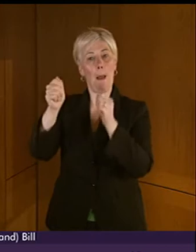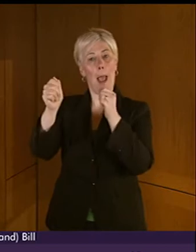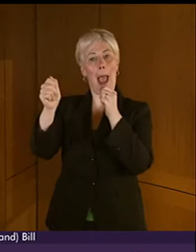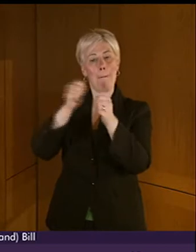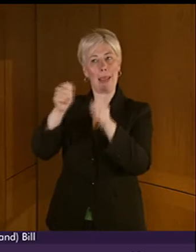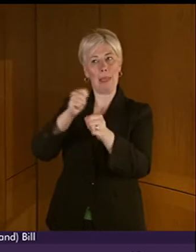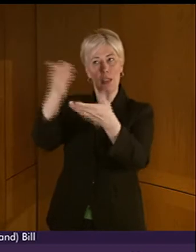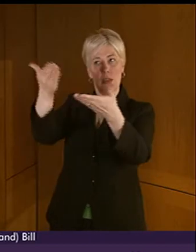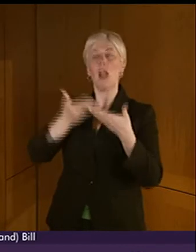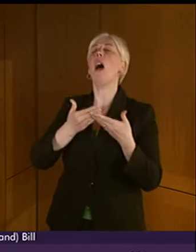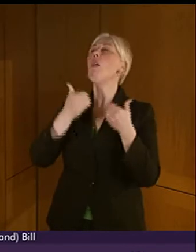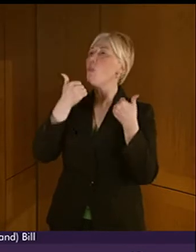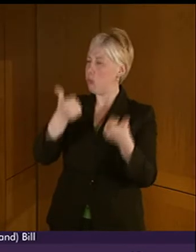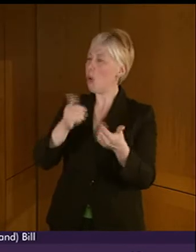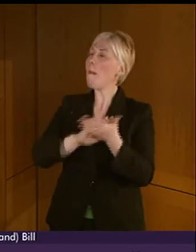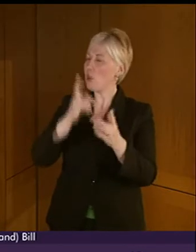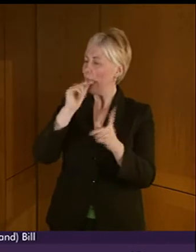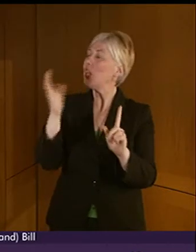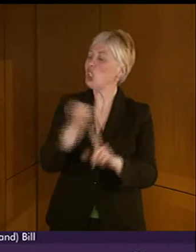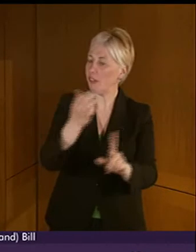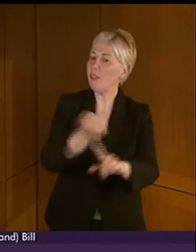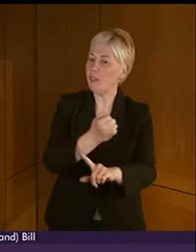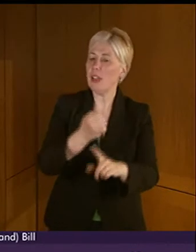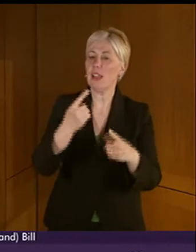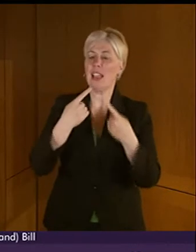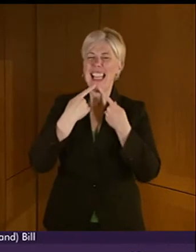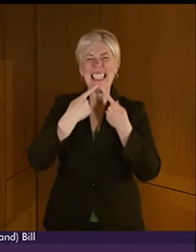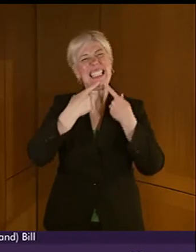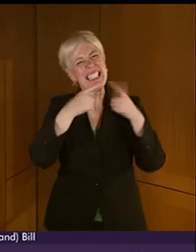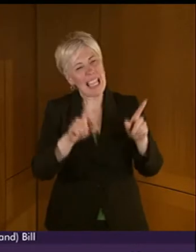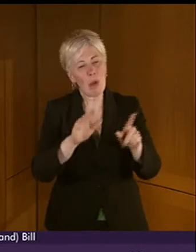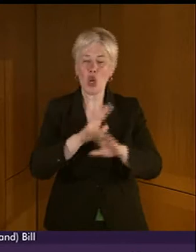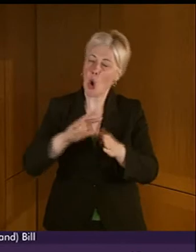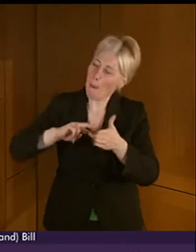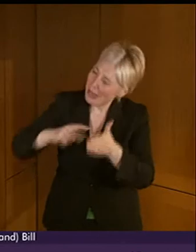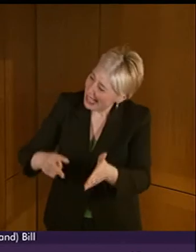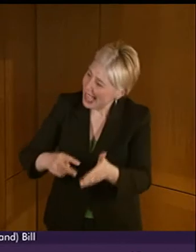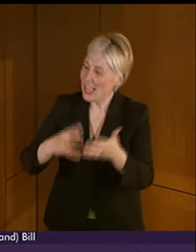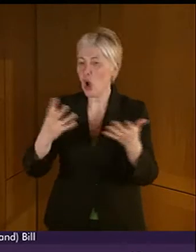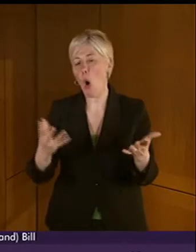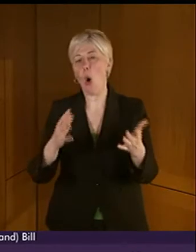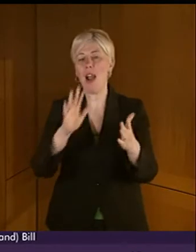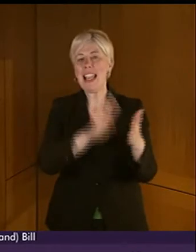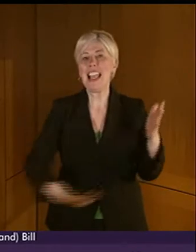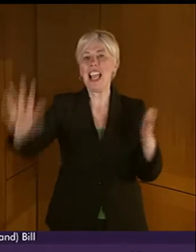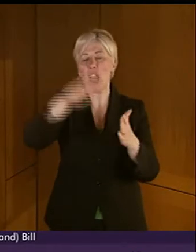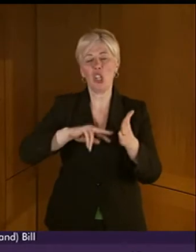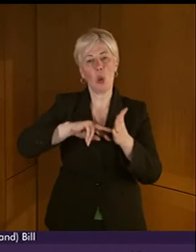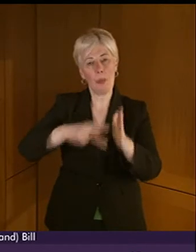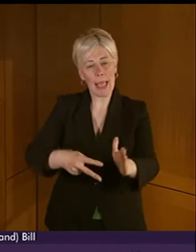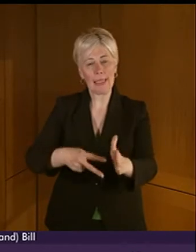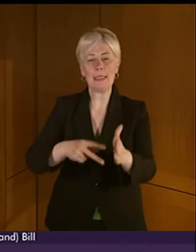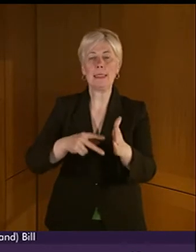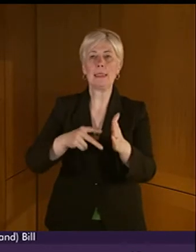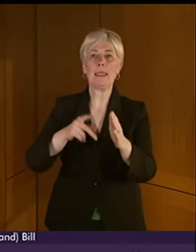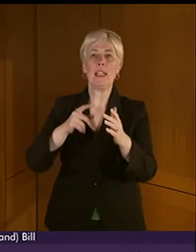achieve that in terms of authority statements rather than plans, having a national plan covering authorities answerable to the Scottish Government.